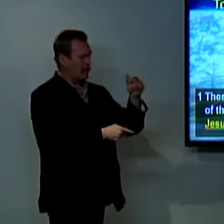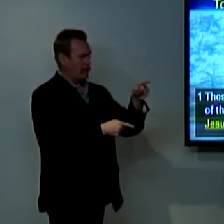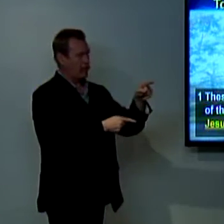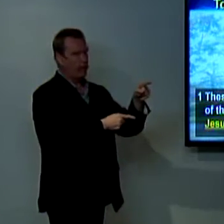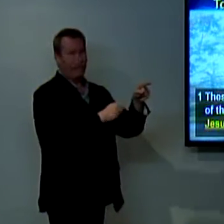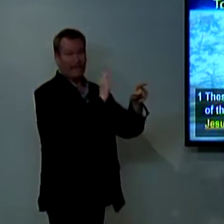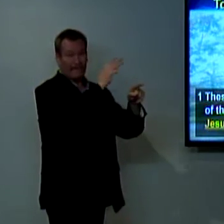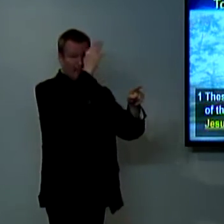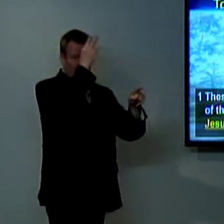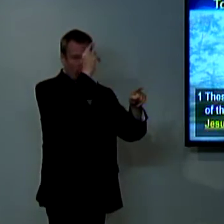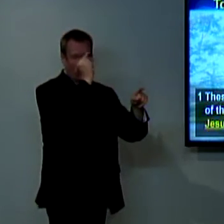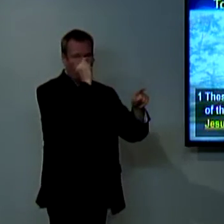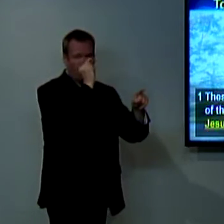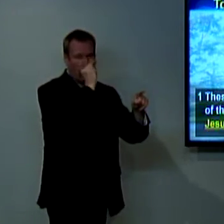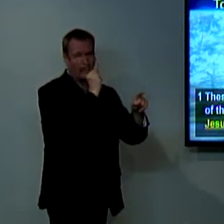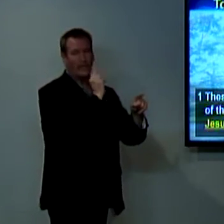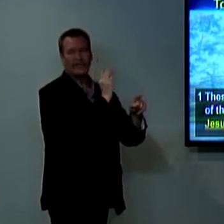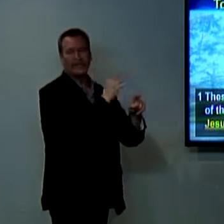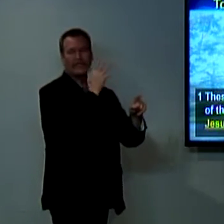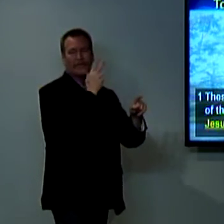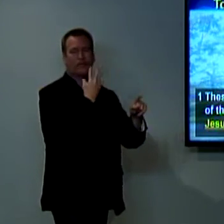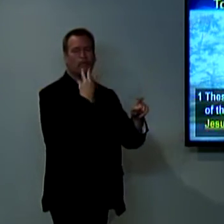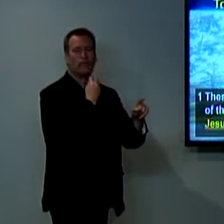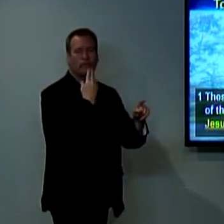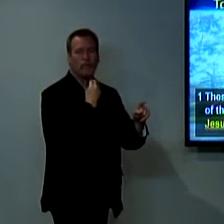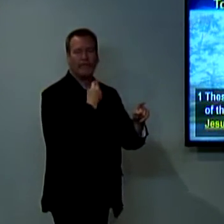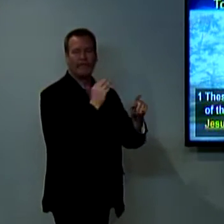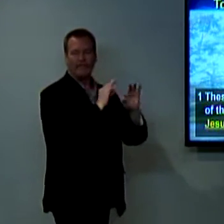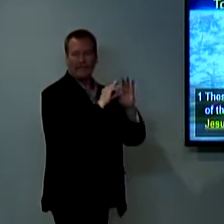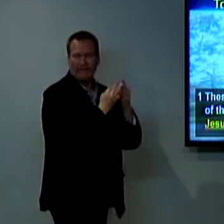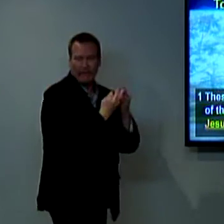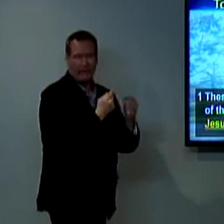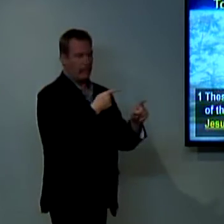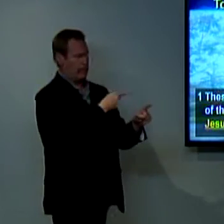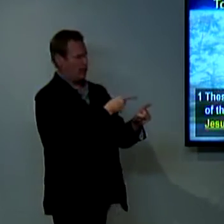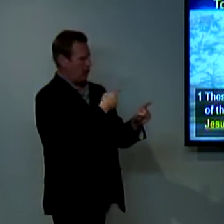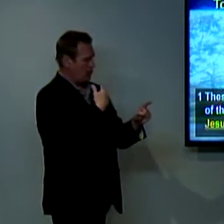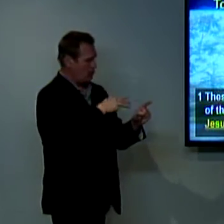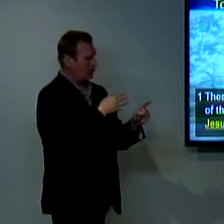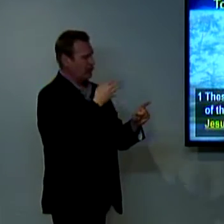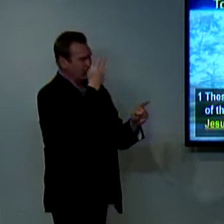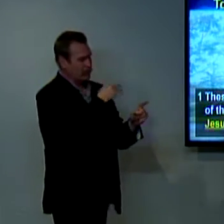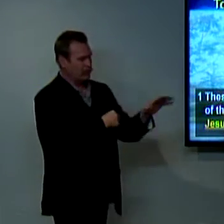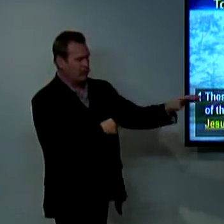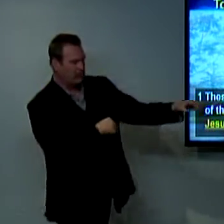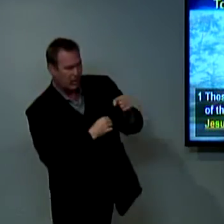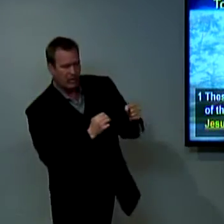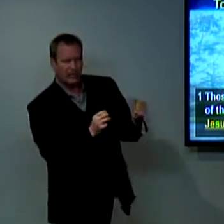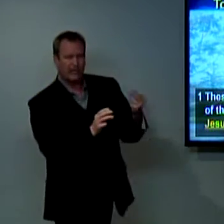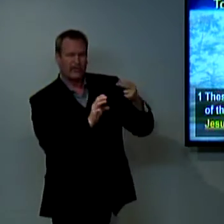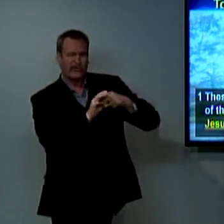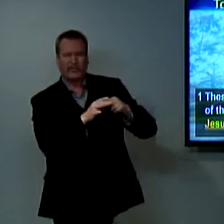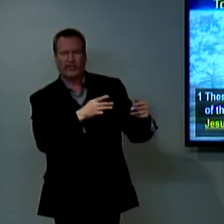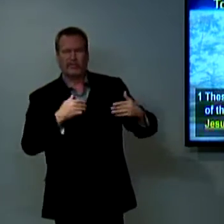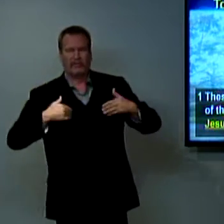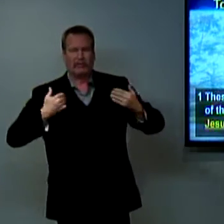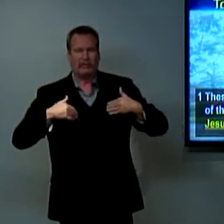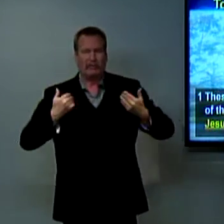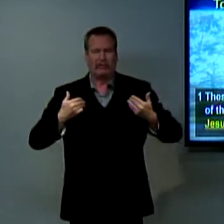he met him his father was a Greek and his mother was a Jew and he was from a prestigious family and he ended up joining